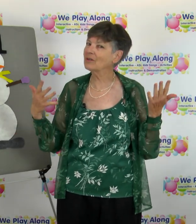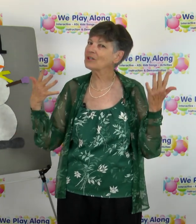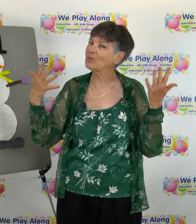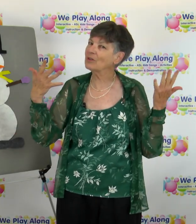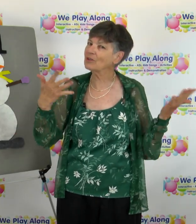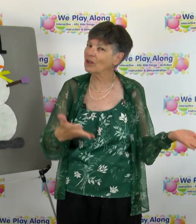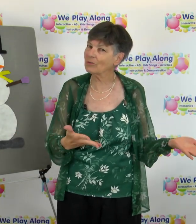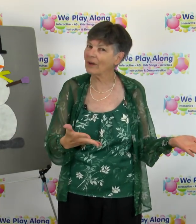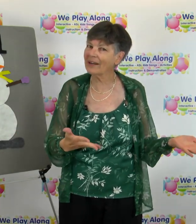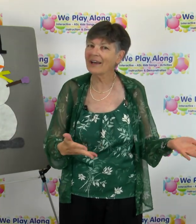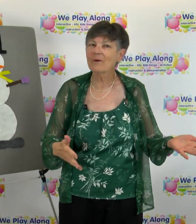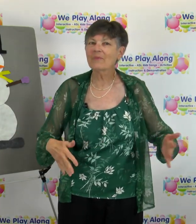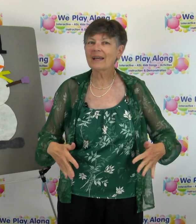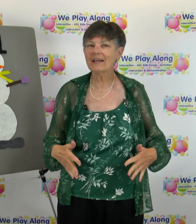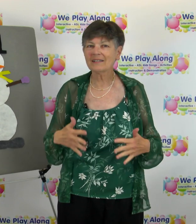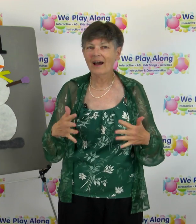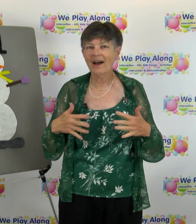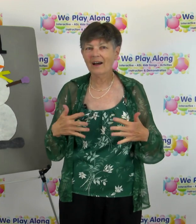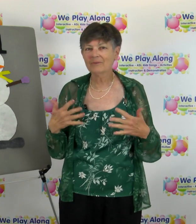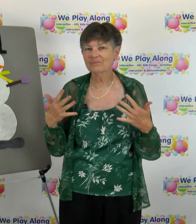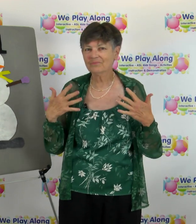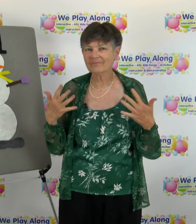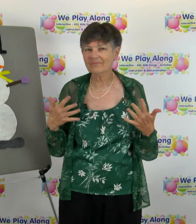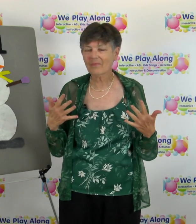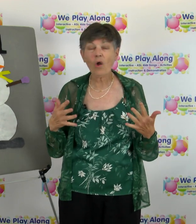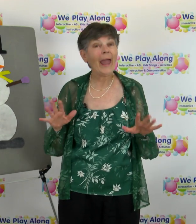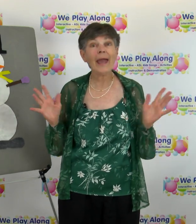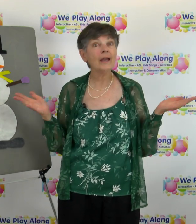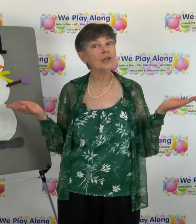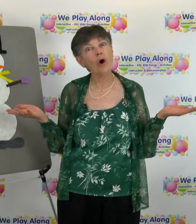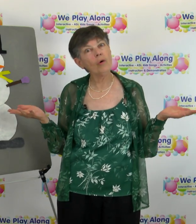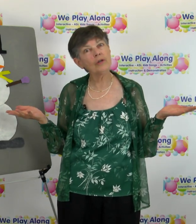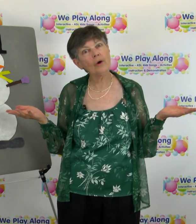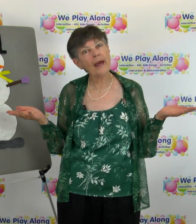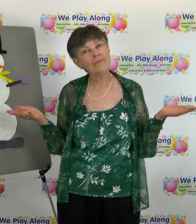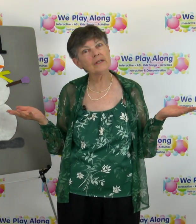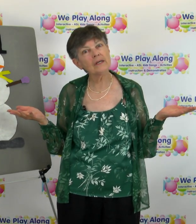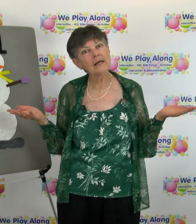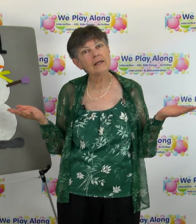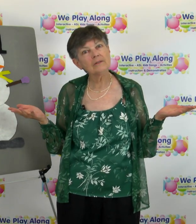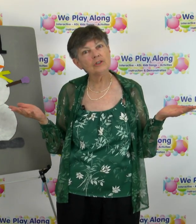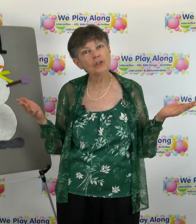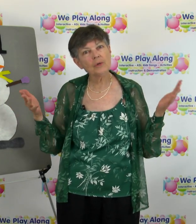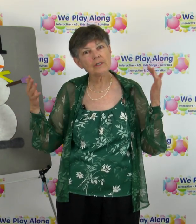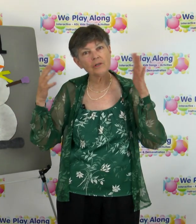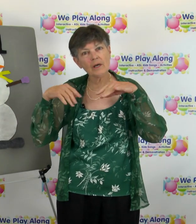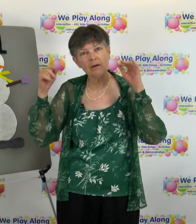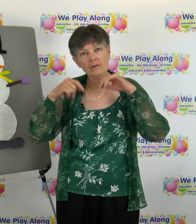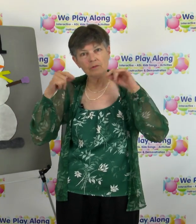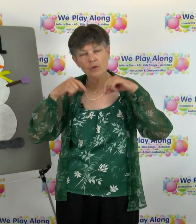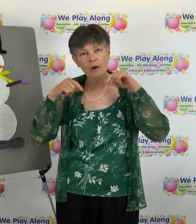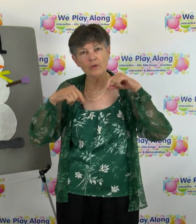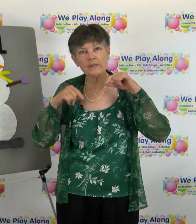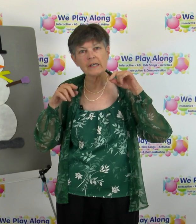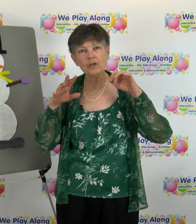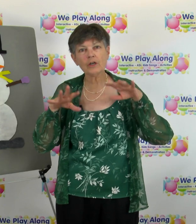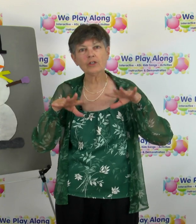do this with your children because um and you know you don't have to do it to the to our music you could